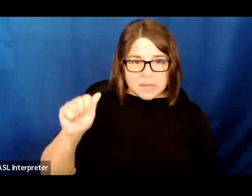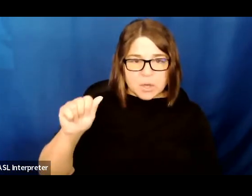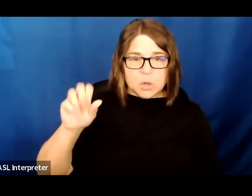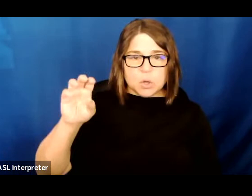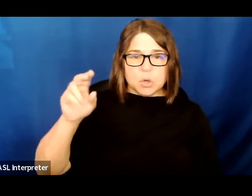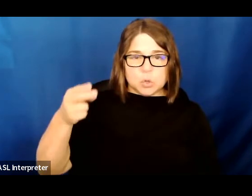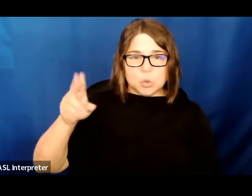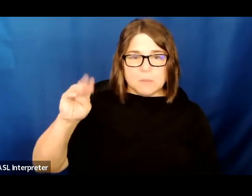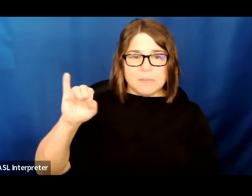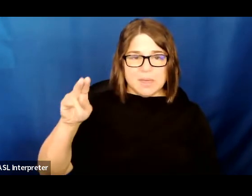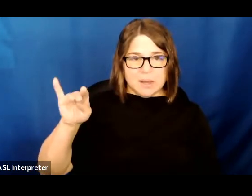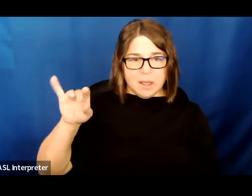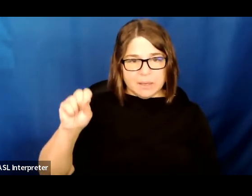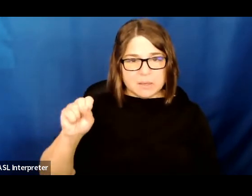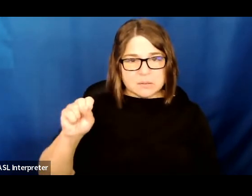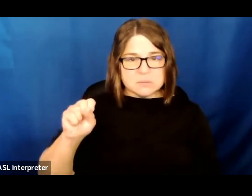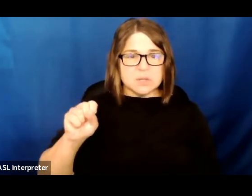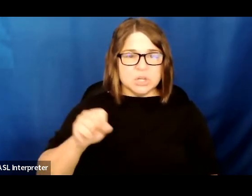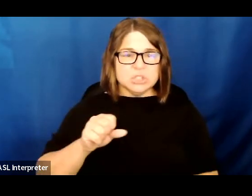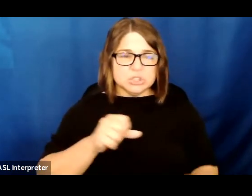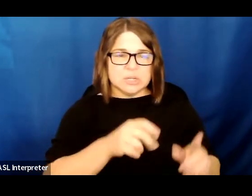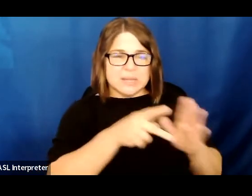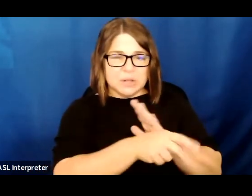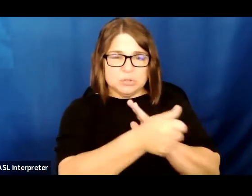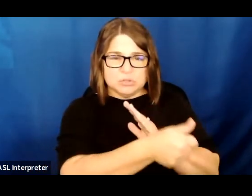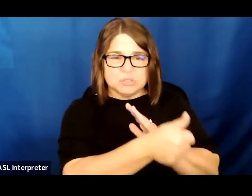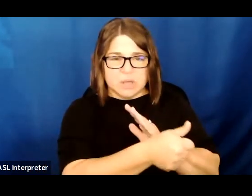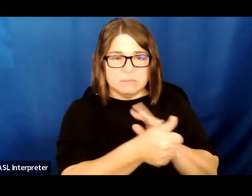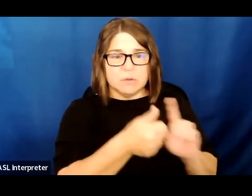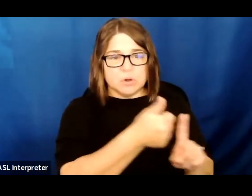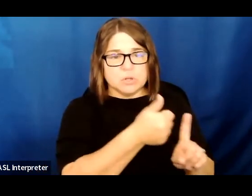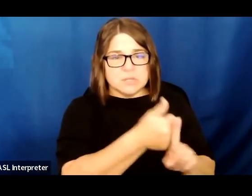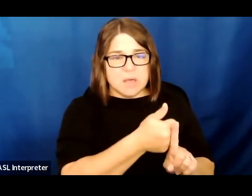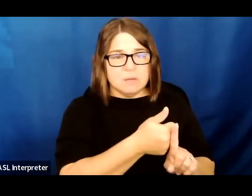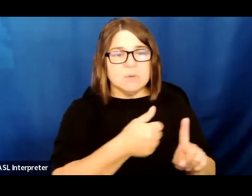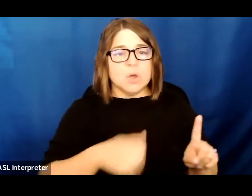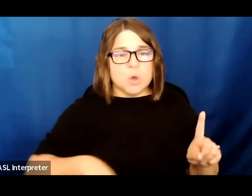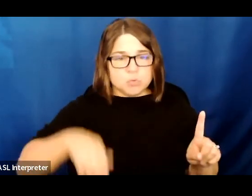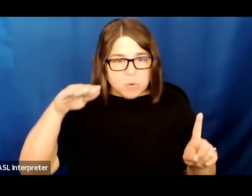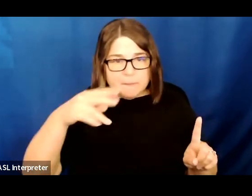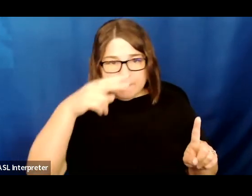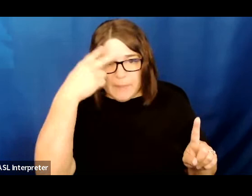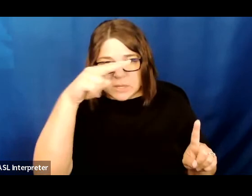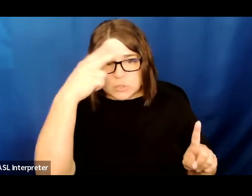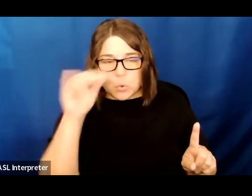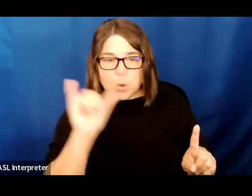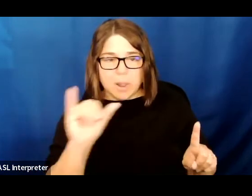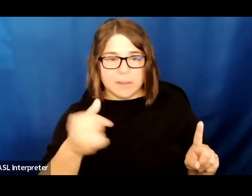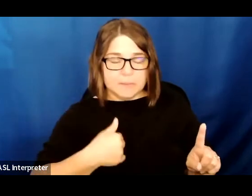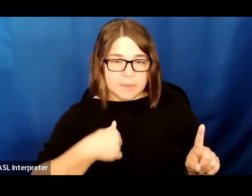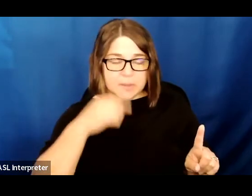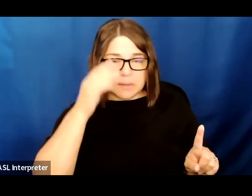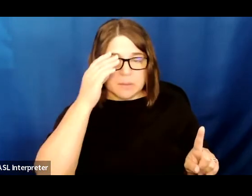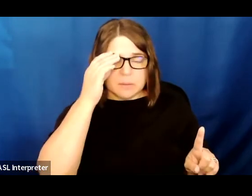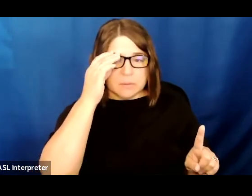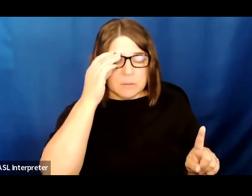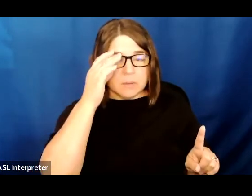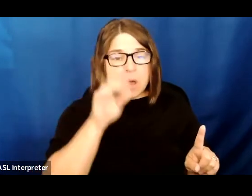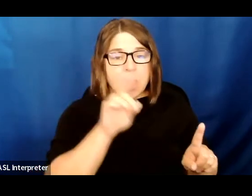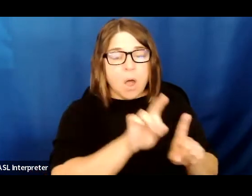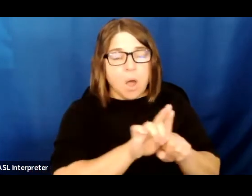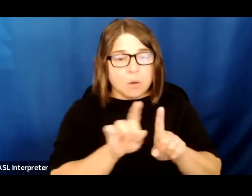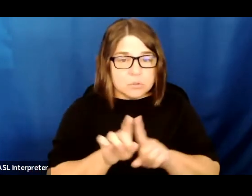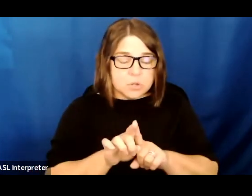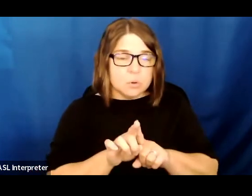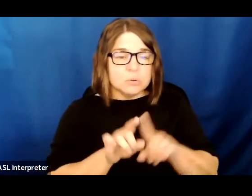life in immigration detention. She was from Mexico, like me. She also spent part of her detention at the